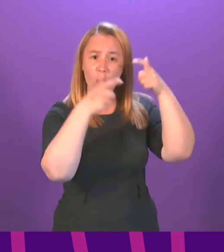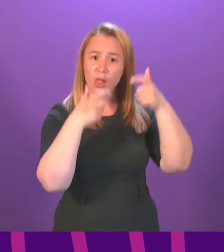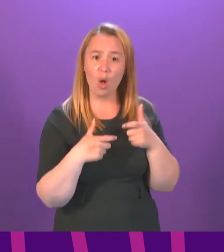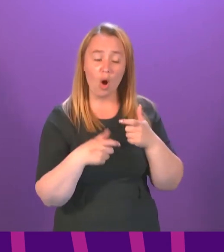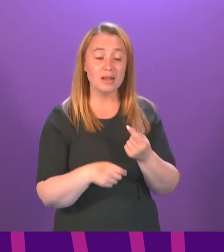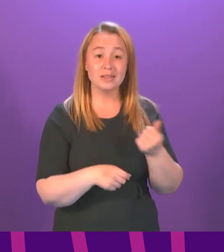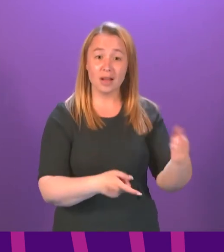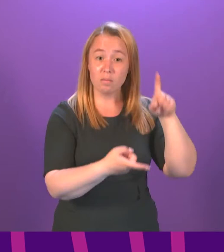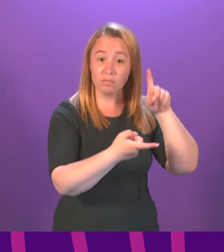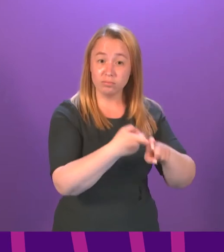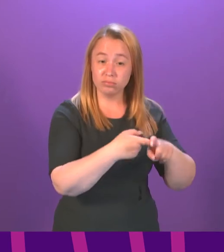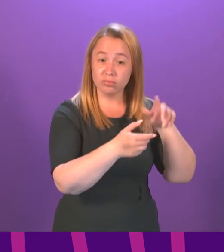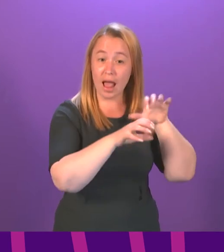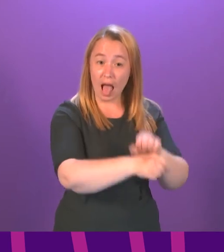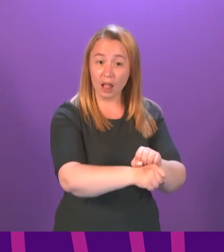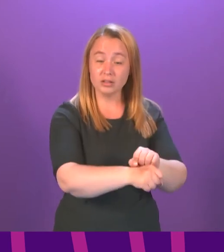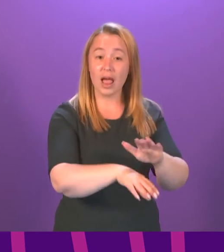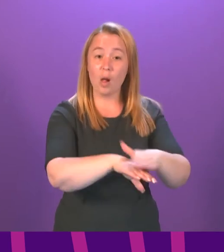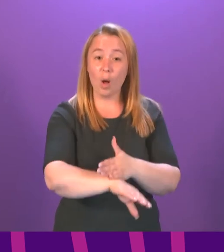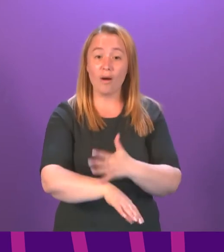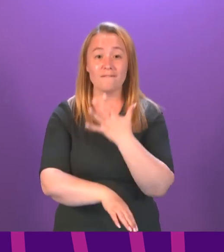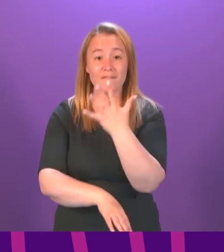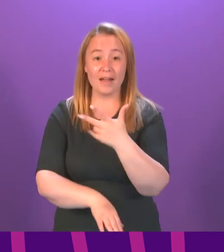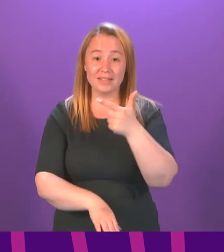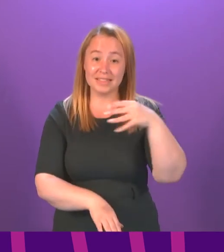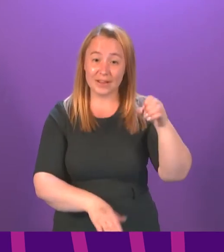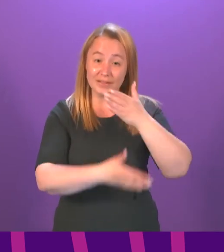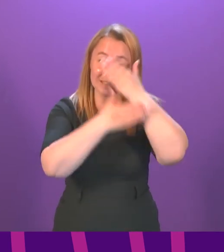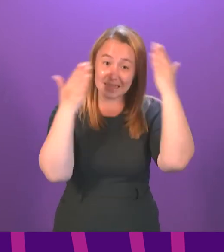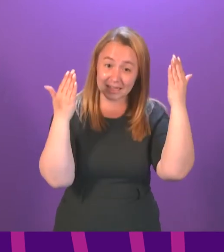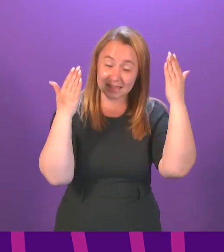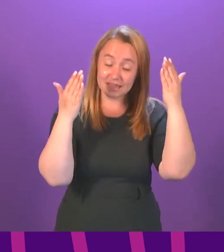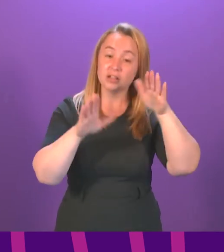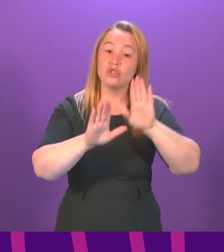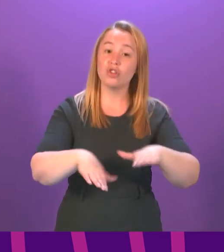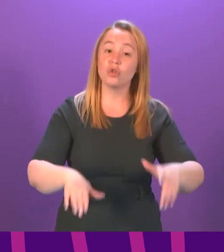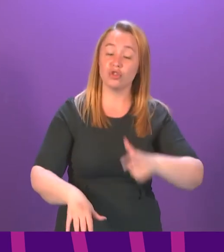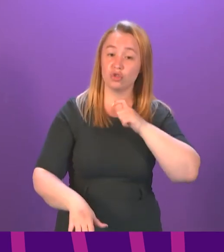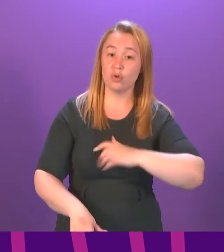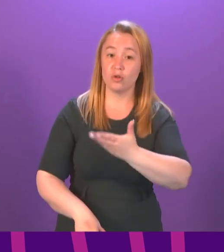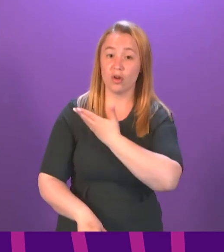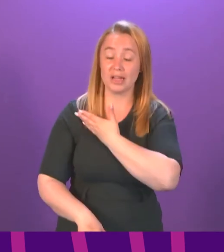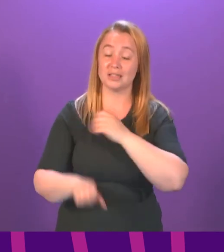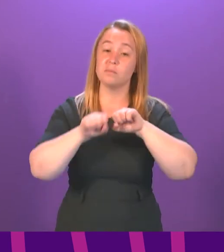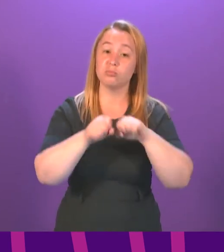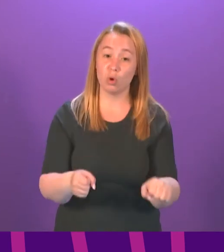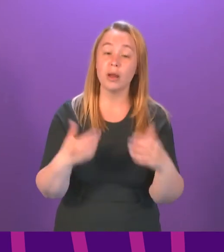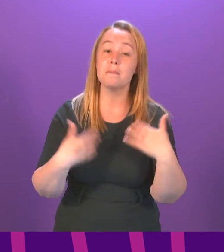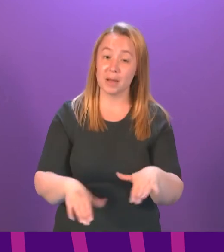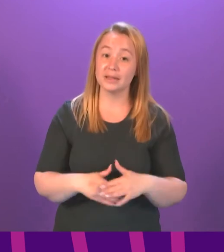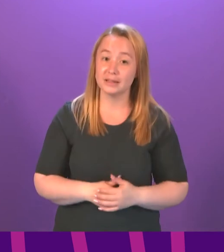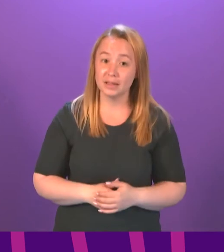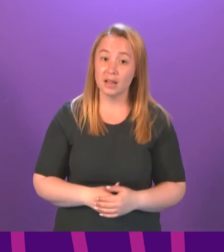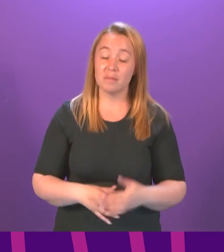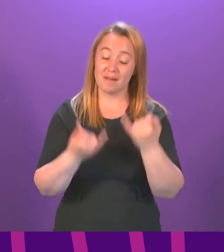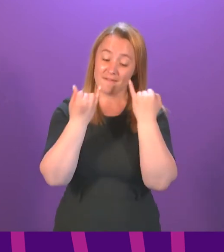570 days. Critically, the report found that children's human rights were breached. There has been a litany of